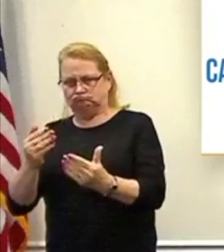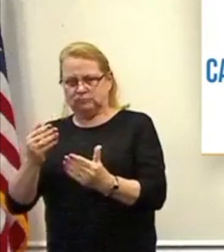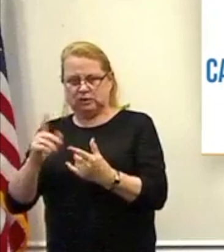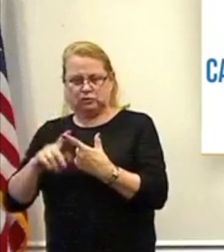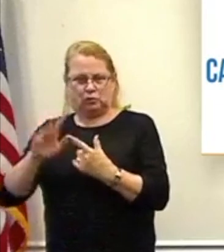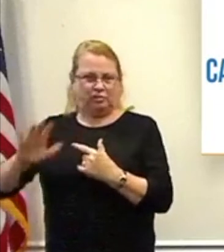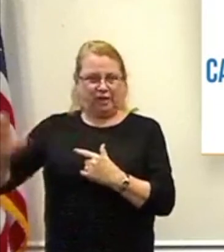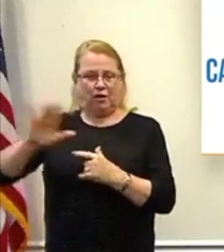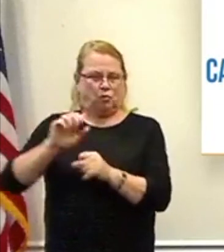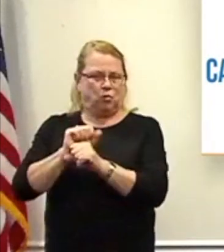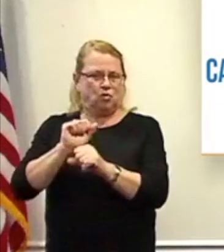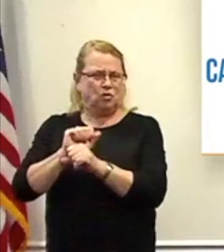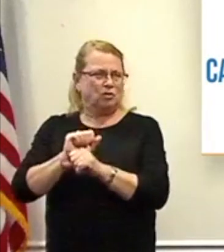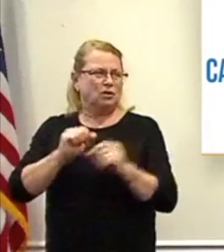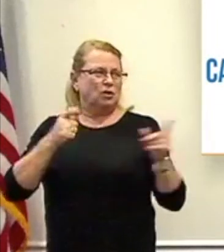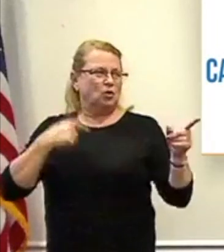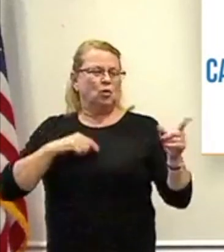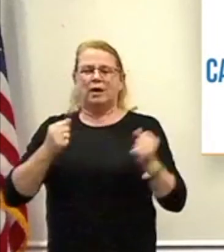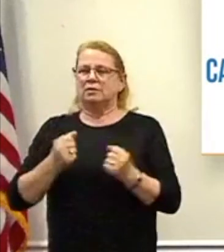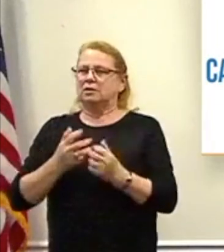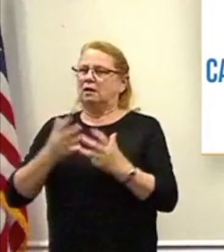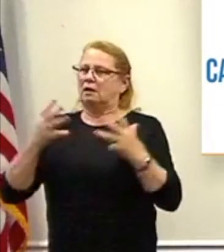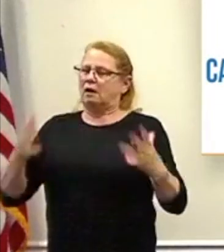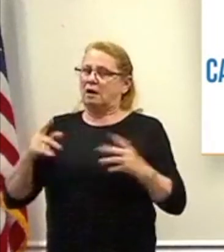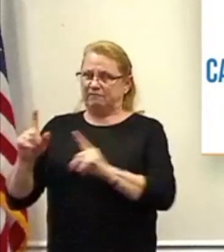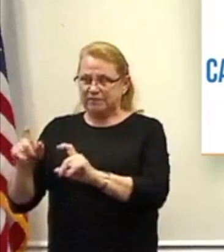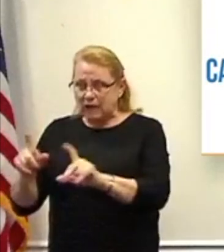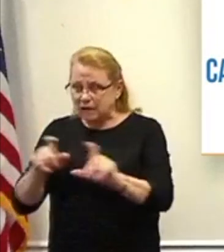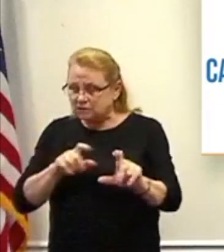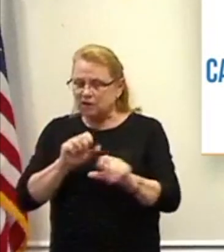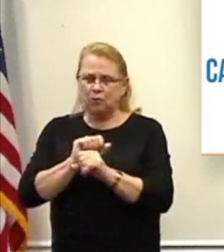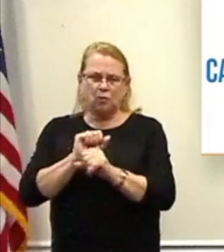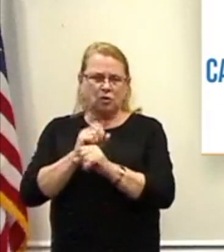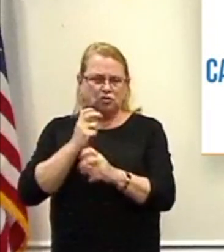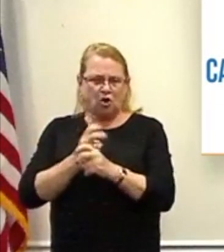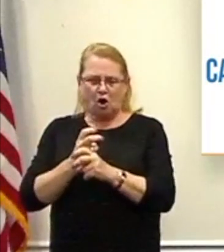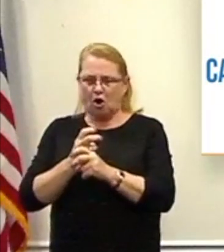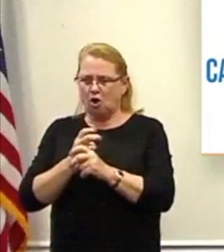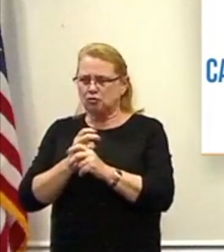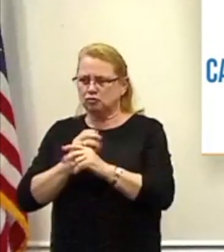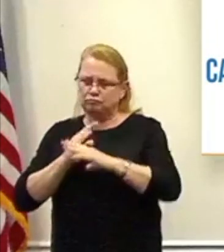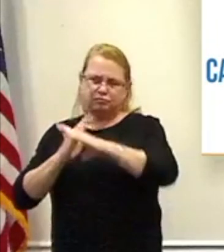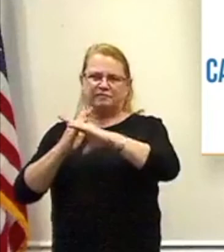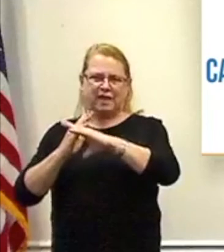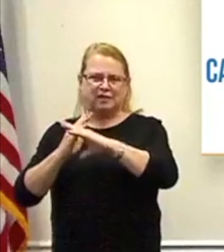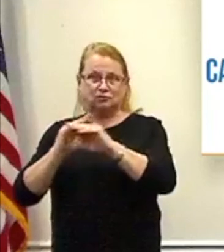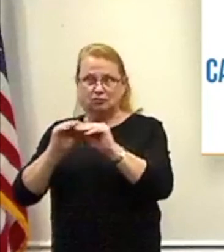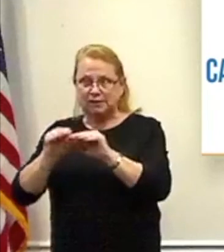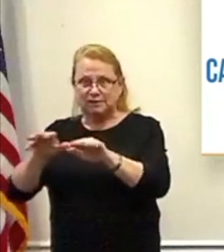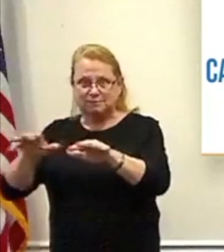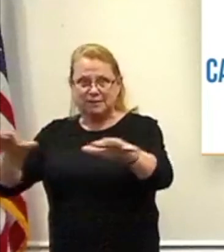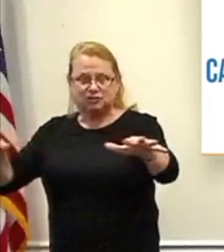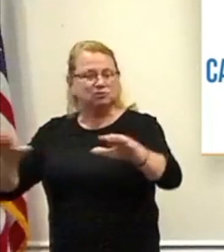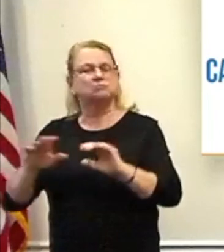we obviously conducted a significant amount of testing. We worked to contain the transmission, and there are no active cases